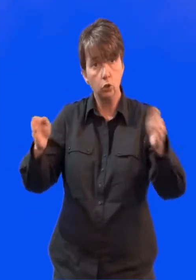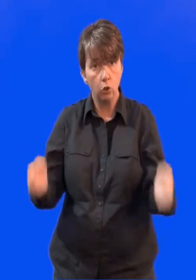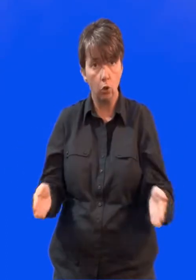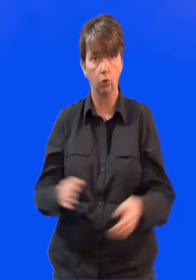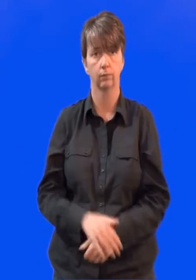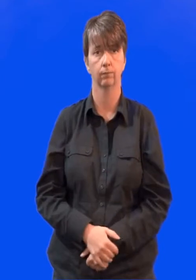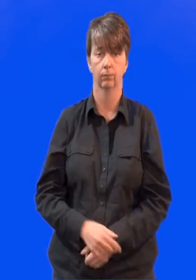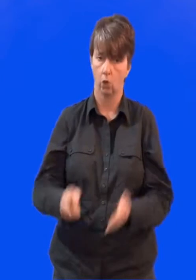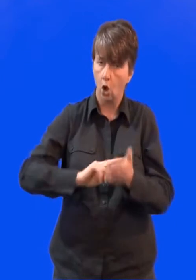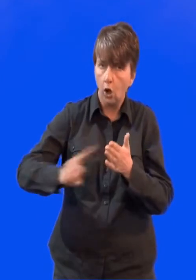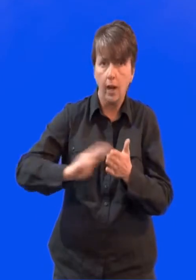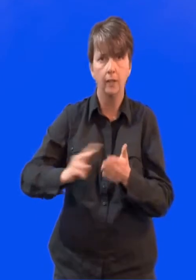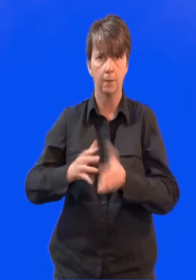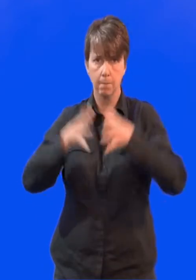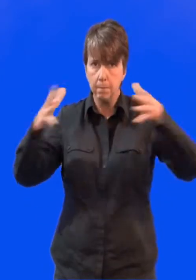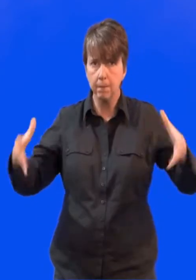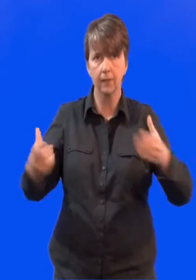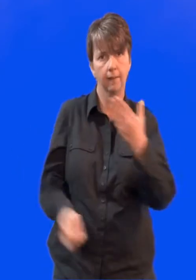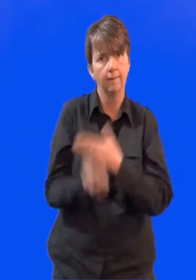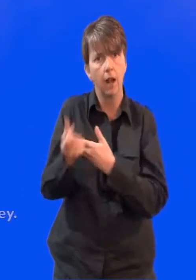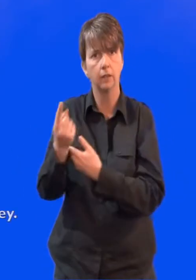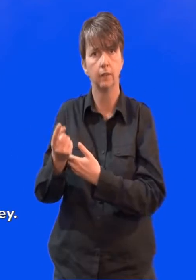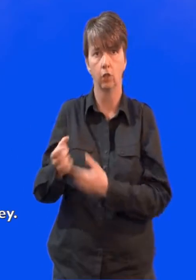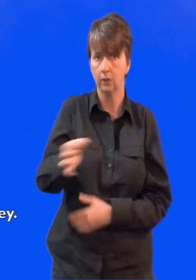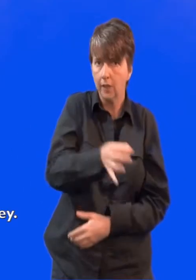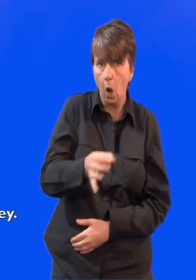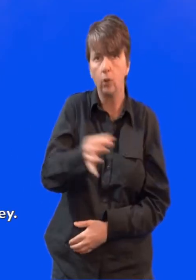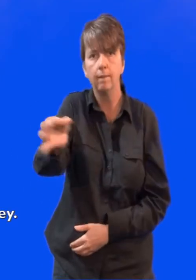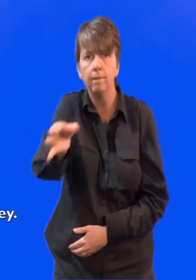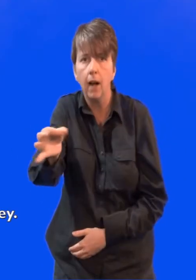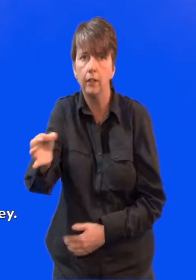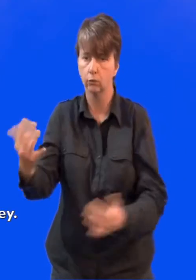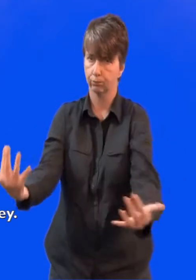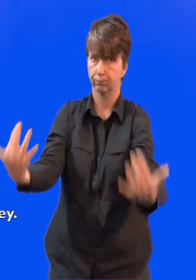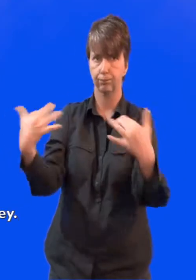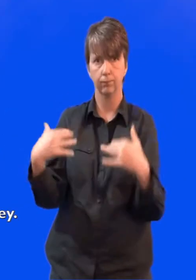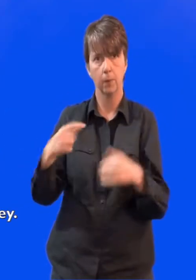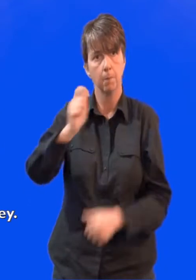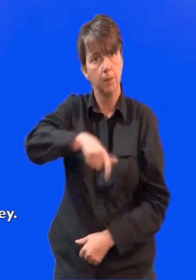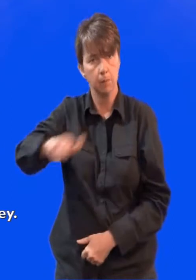events. That attract thousands of people into the area. We spend money in our towns and villages.